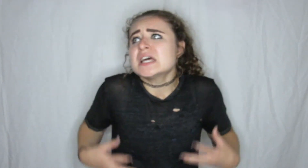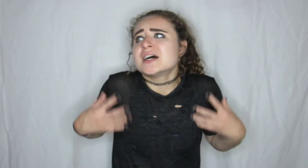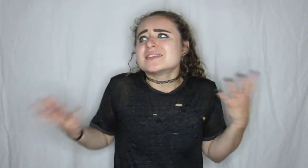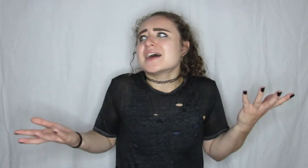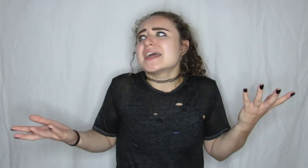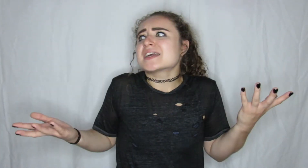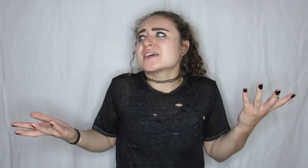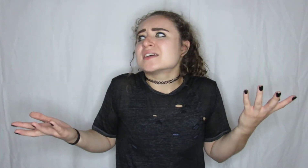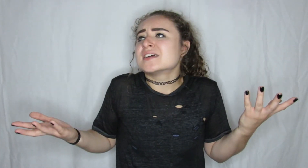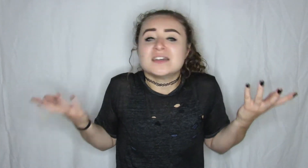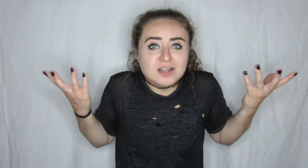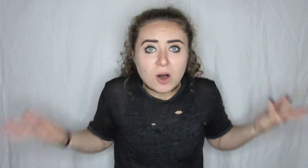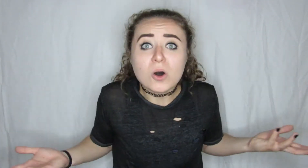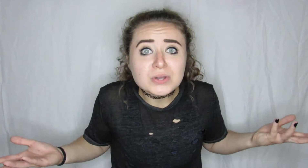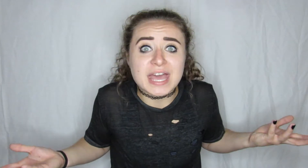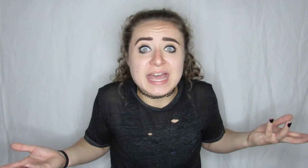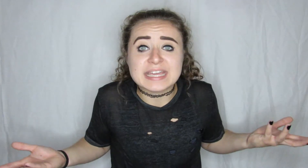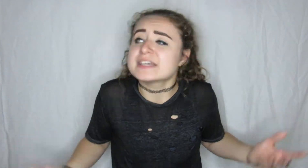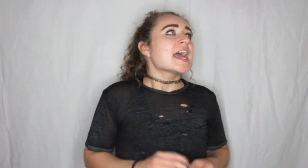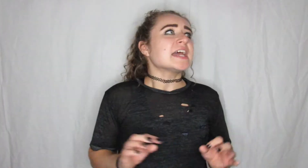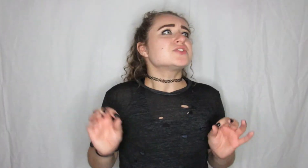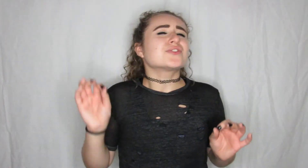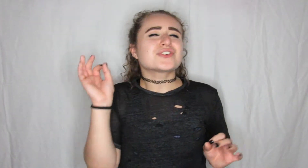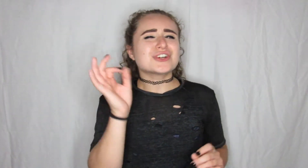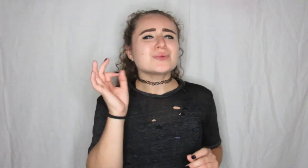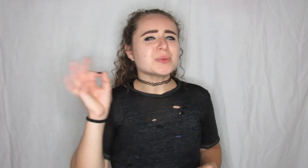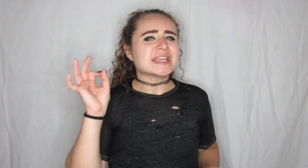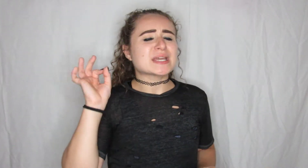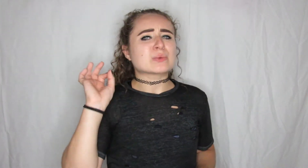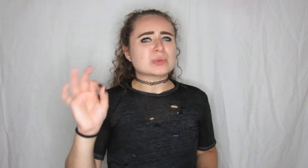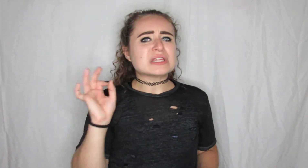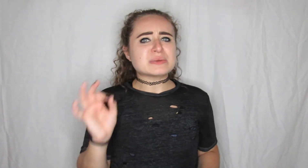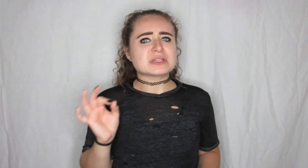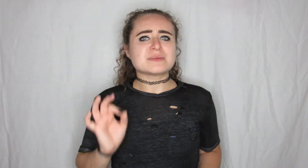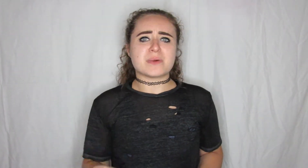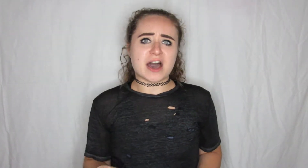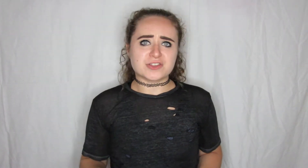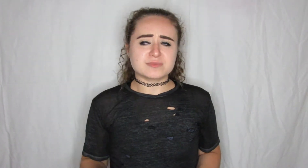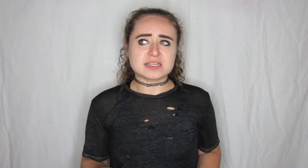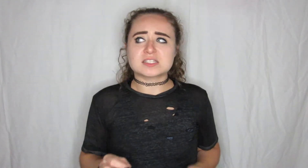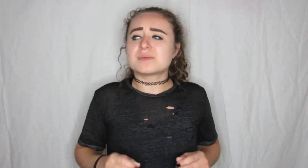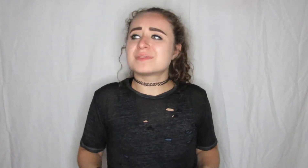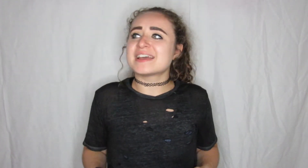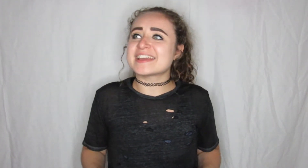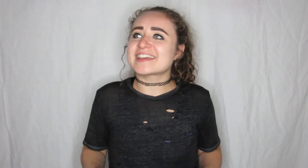like okay and so for a good week it really really bothered me because I'm like